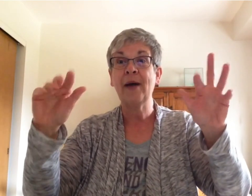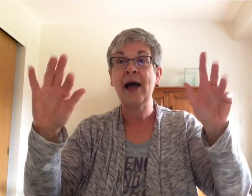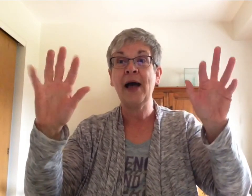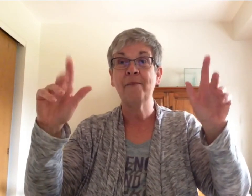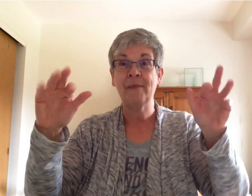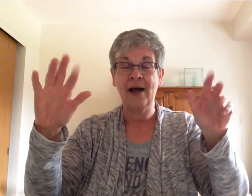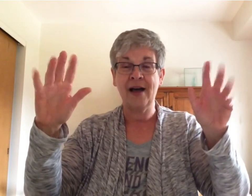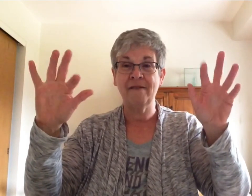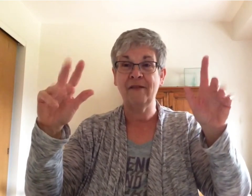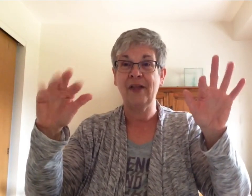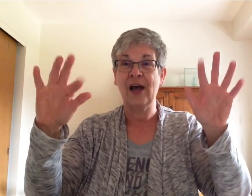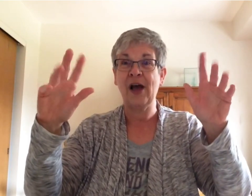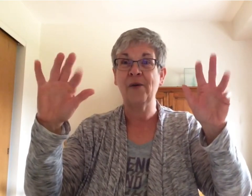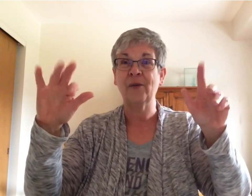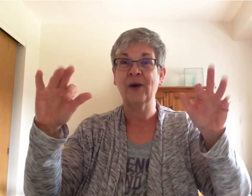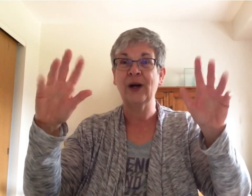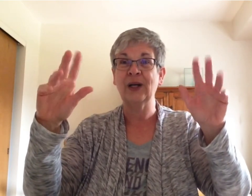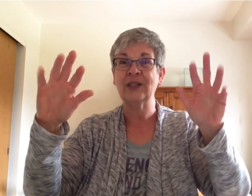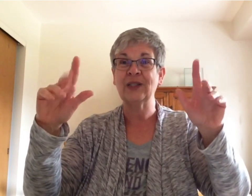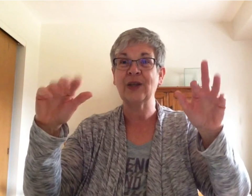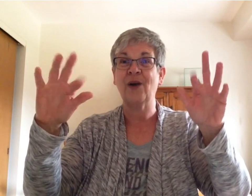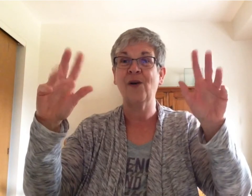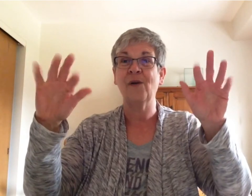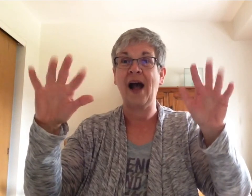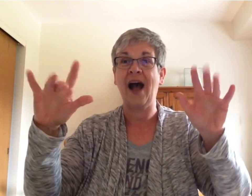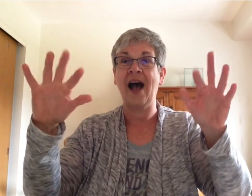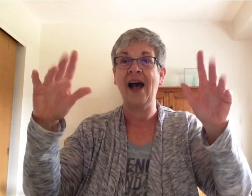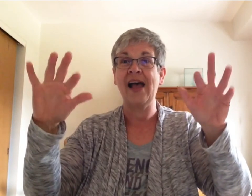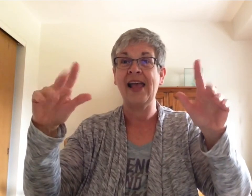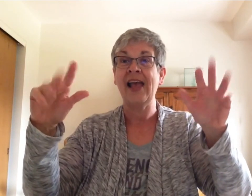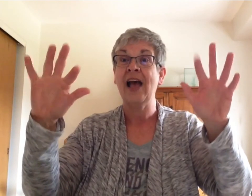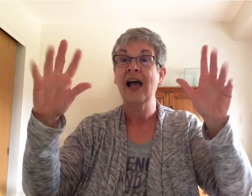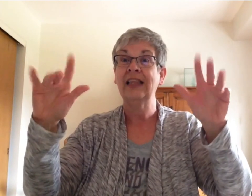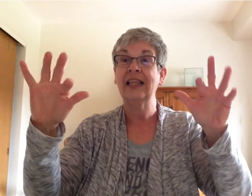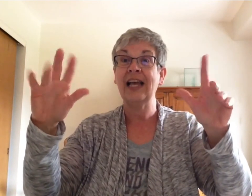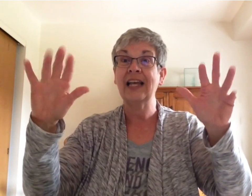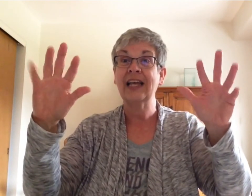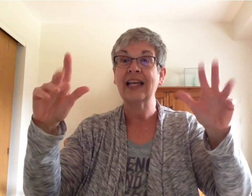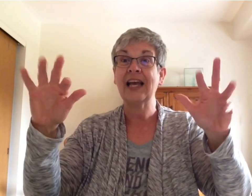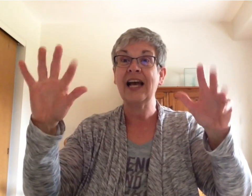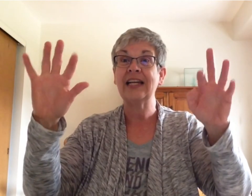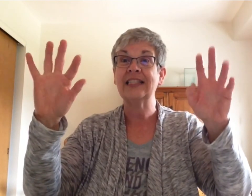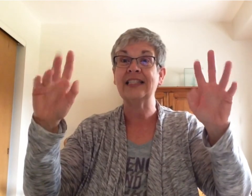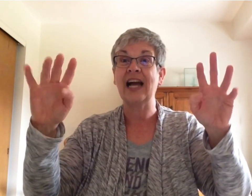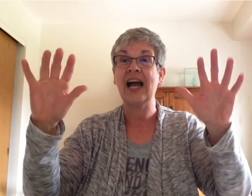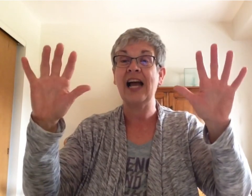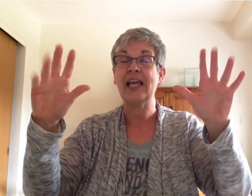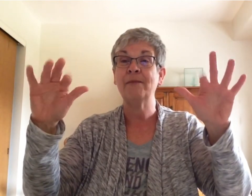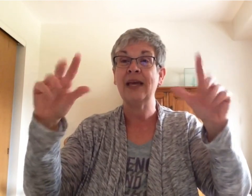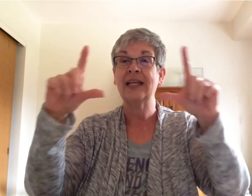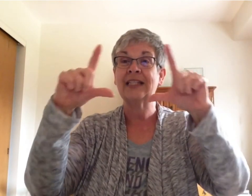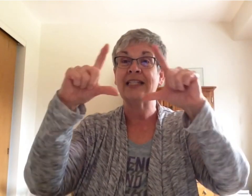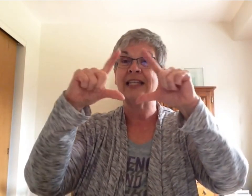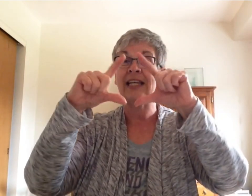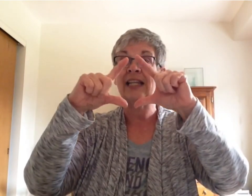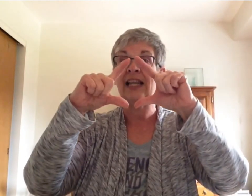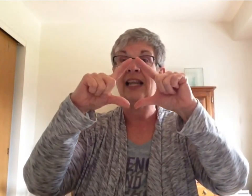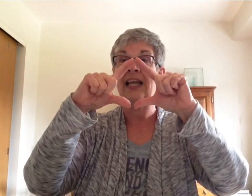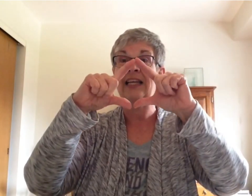above the world so high, like a diamond in the